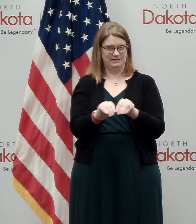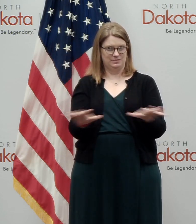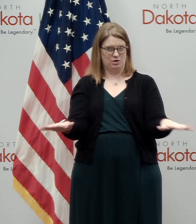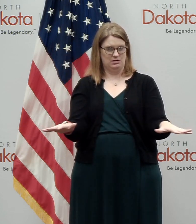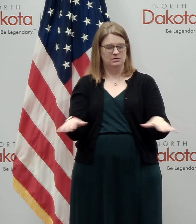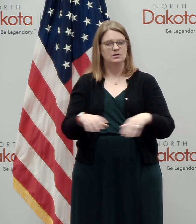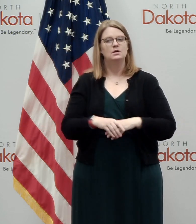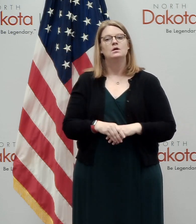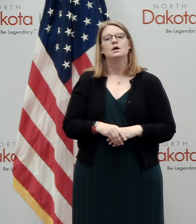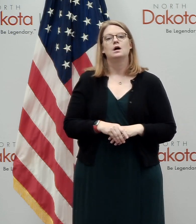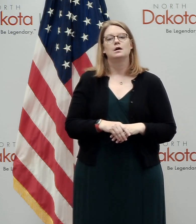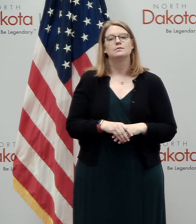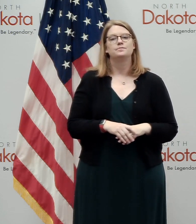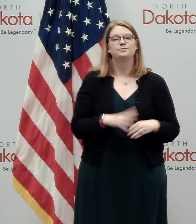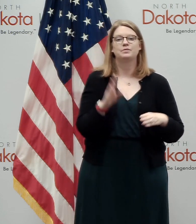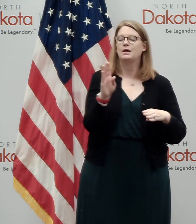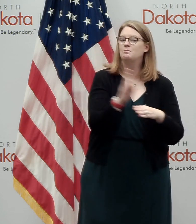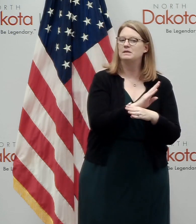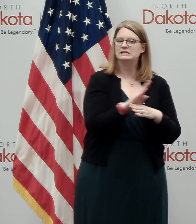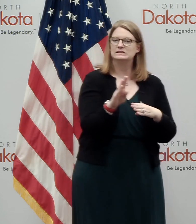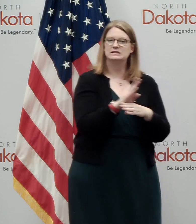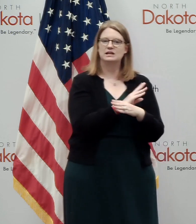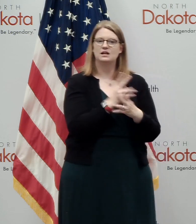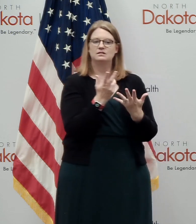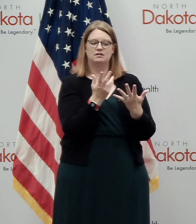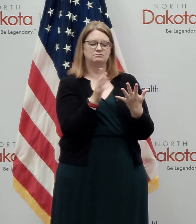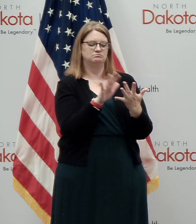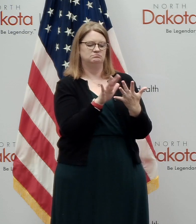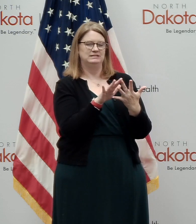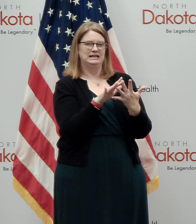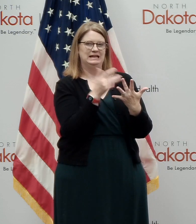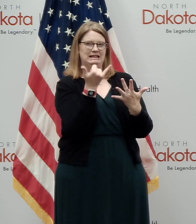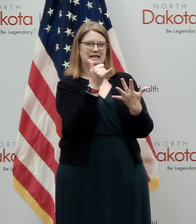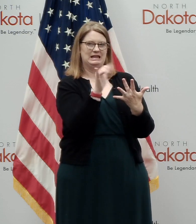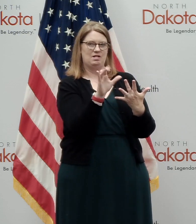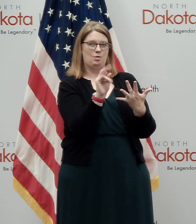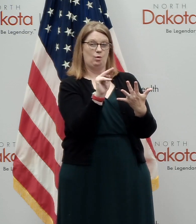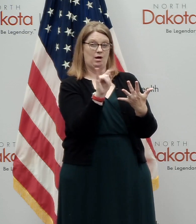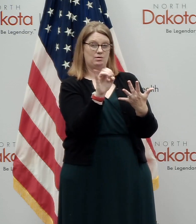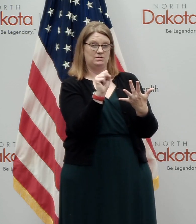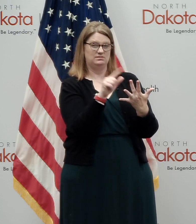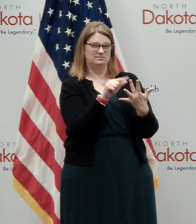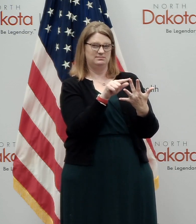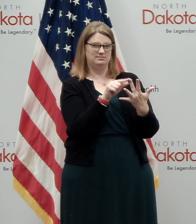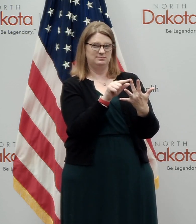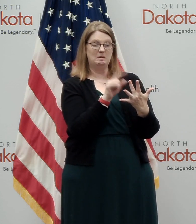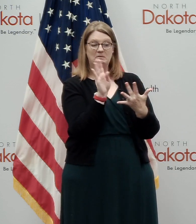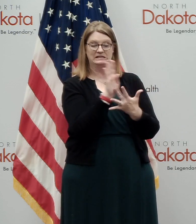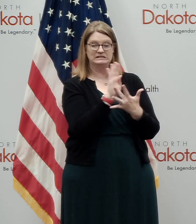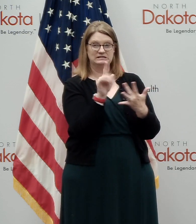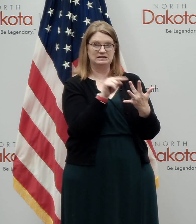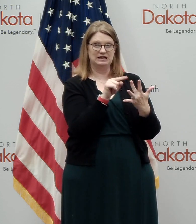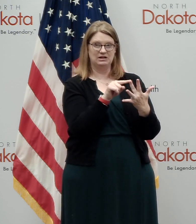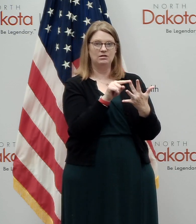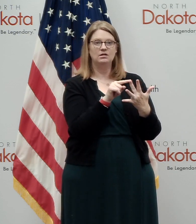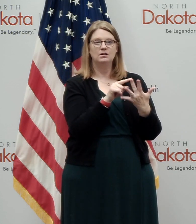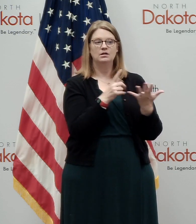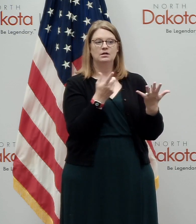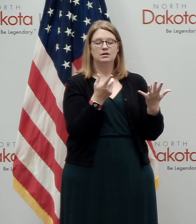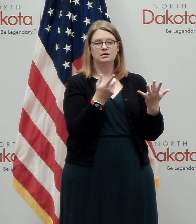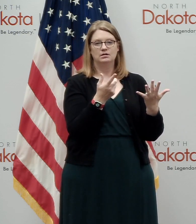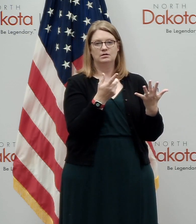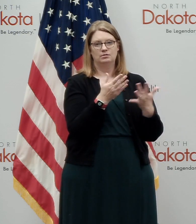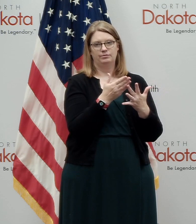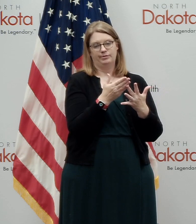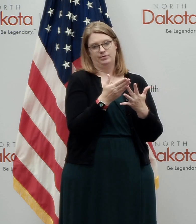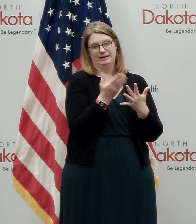if for businesses that are in the moderate, uh, or risk, you know, the yellow counties, uh, that necessitate or higher, if you're